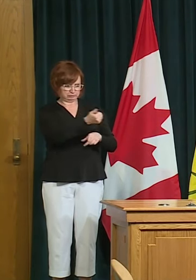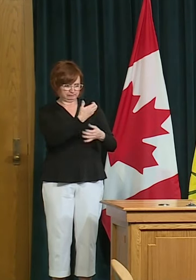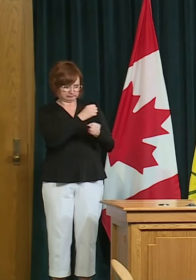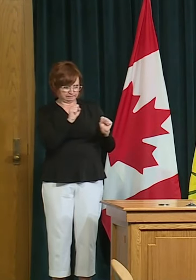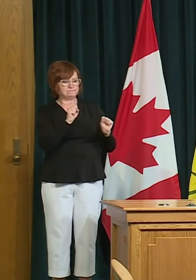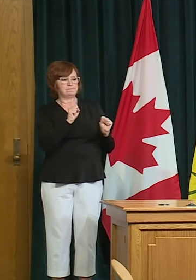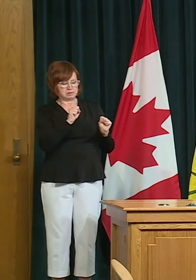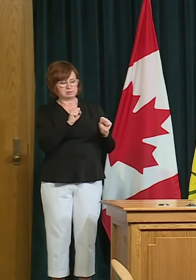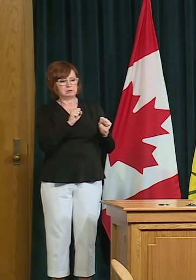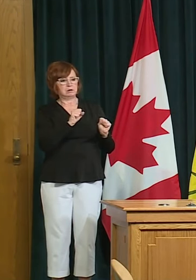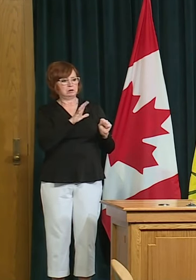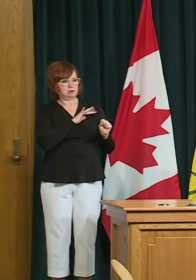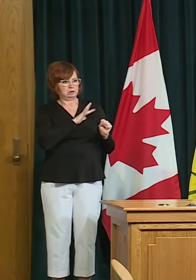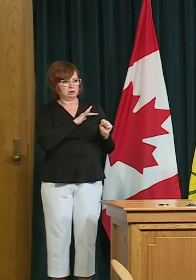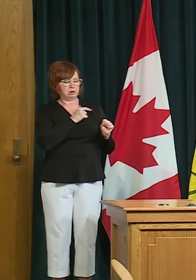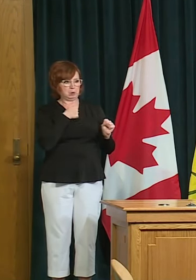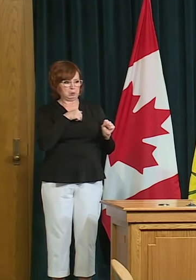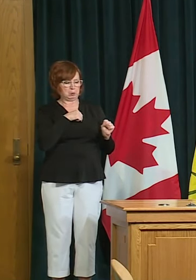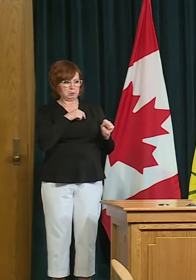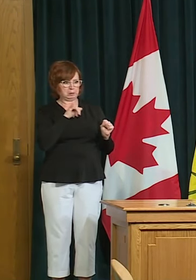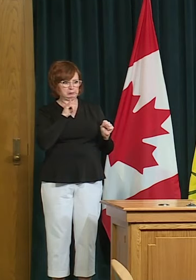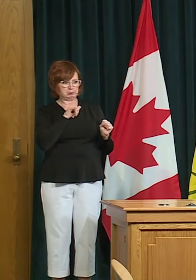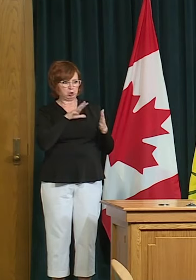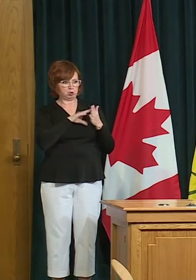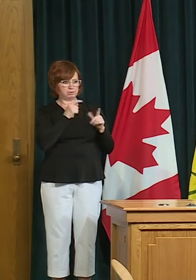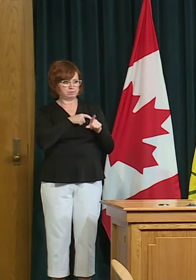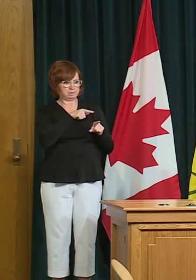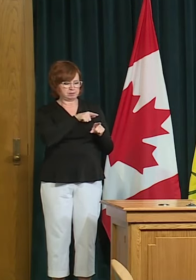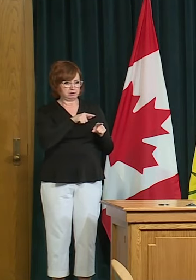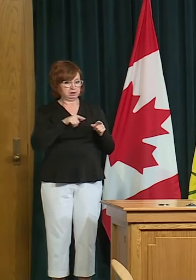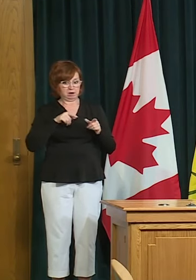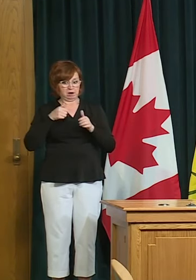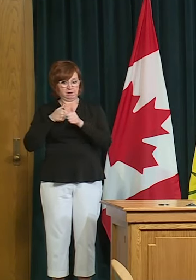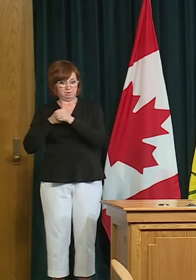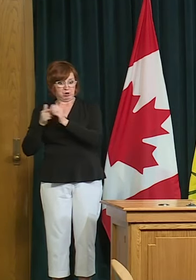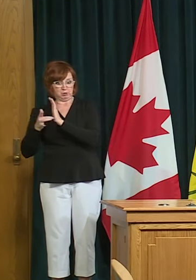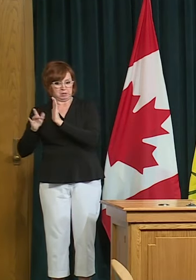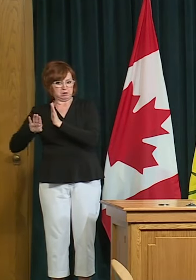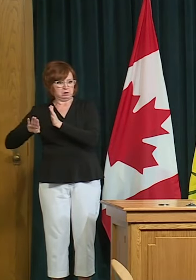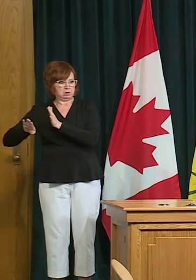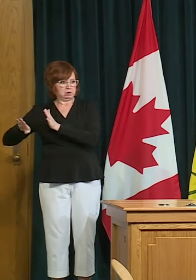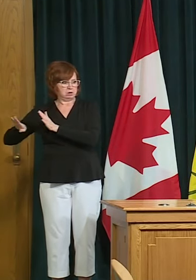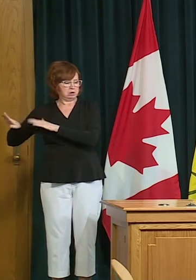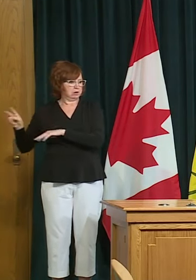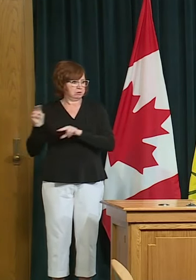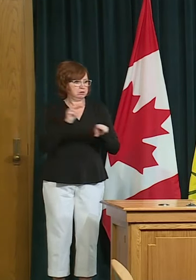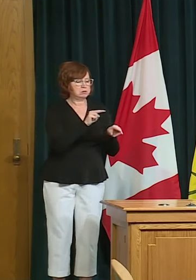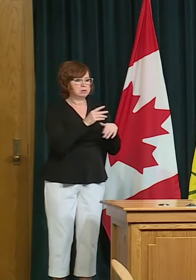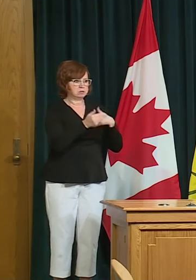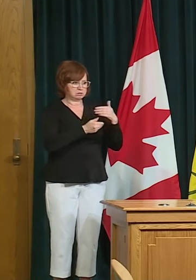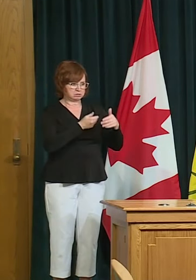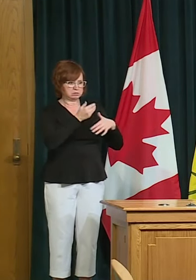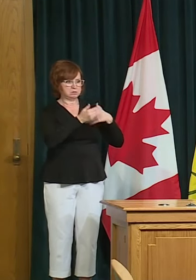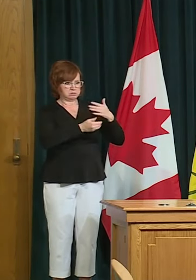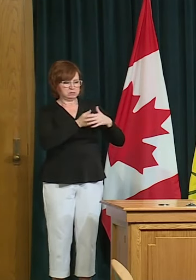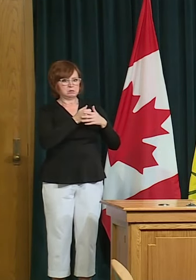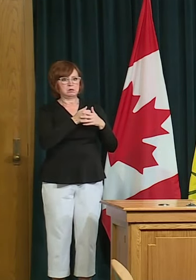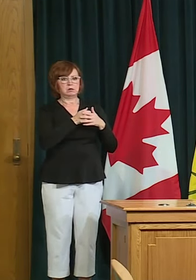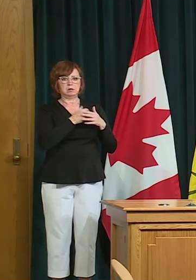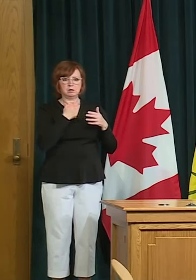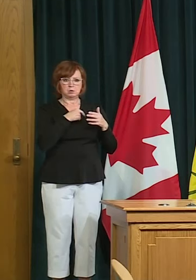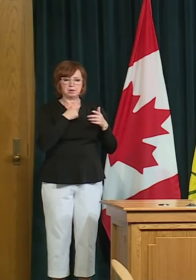knowledge was then applied to refine the reopening plan guidances and like i said earlier